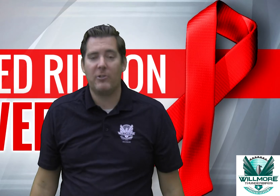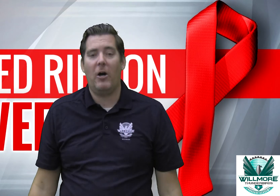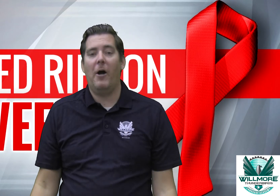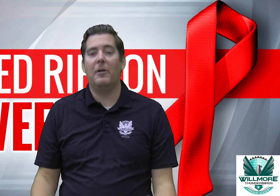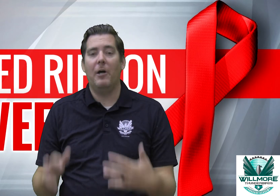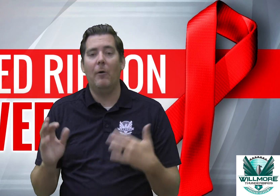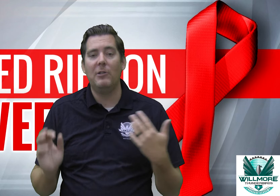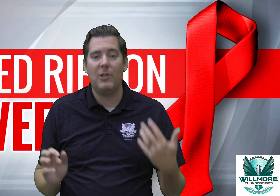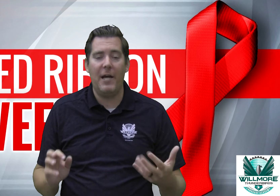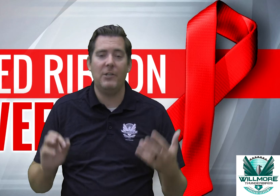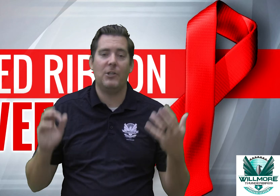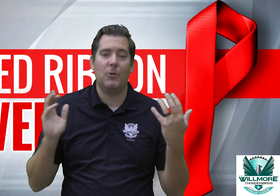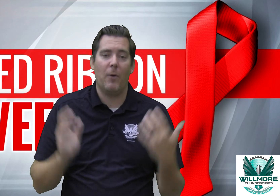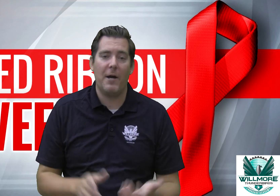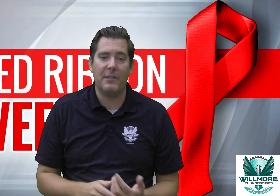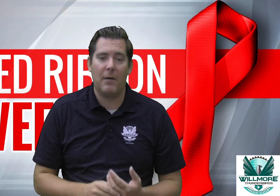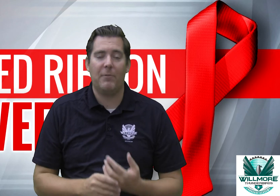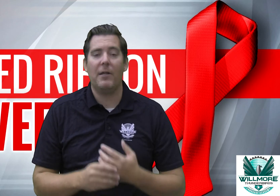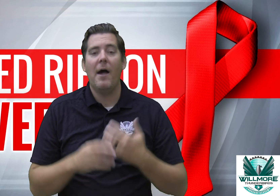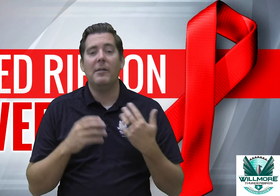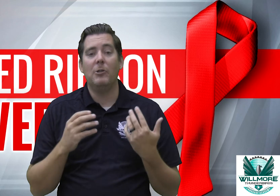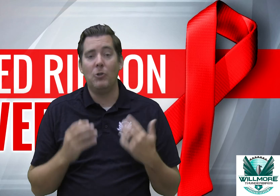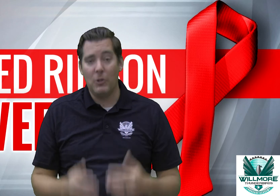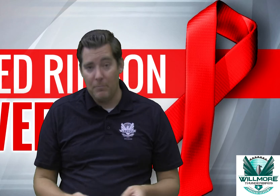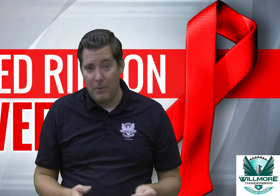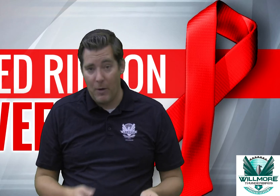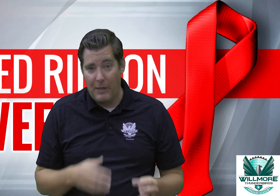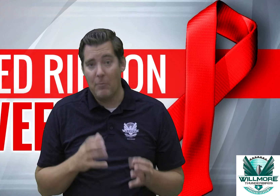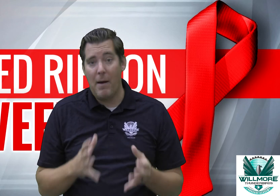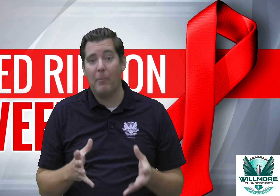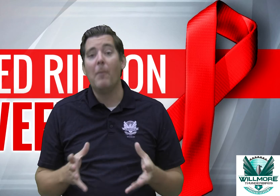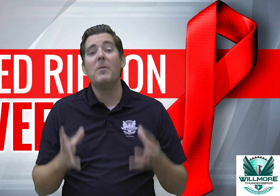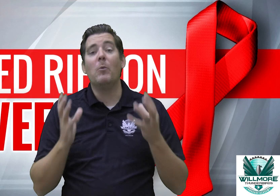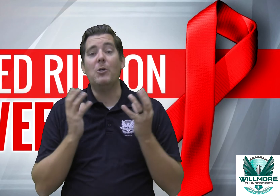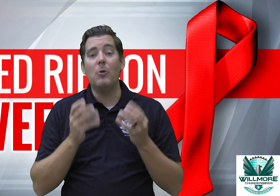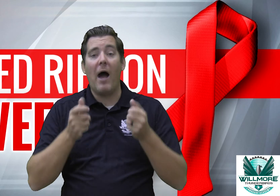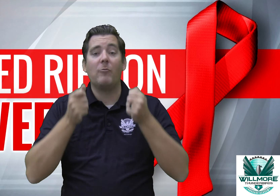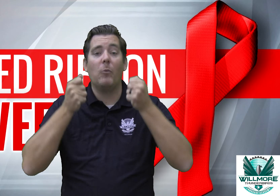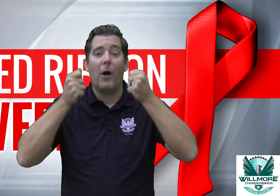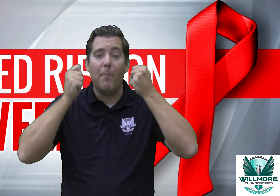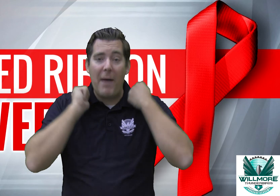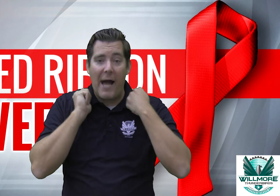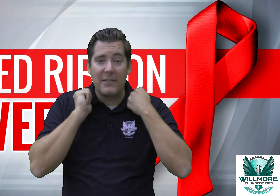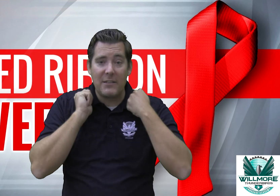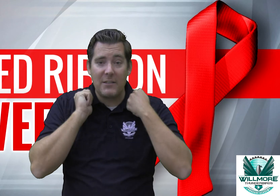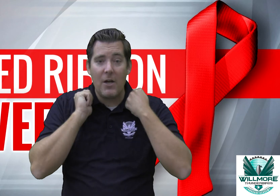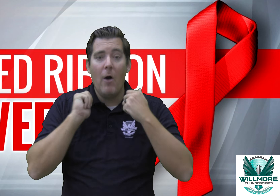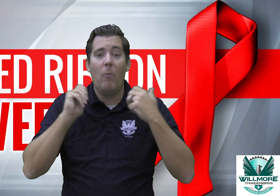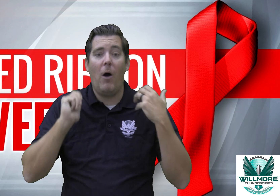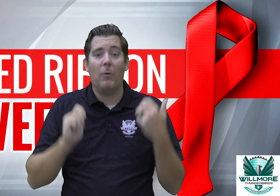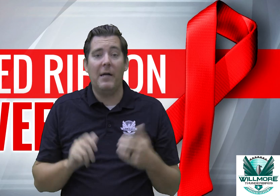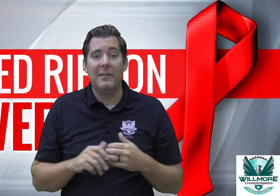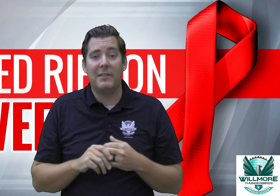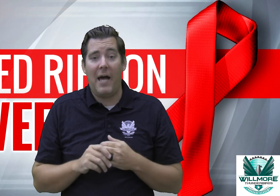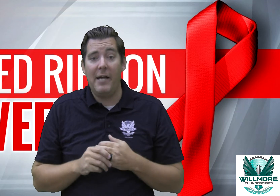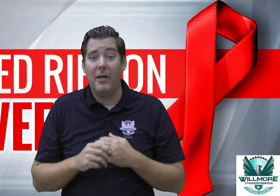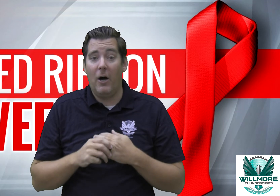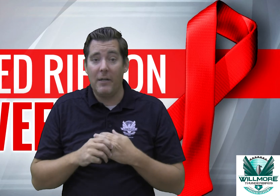car to go and change because you're wearing something that you shouldn't be wearing remember we do have to wear our masks while we're inside on